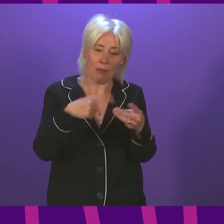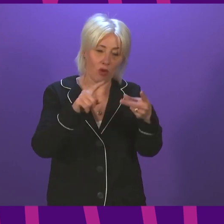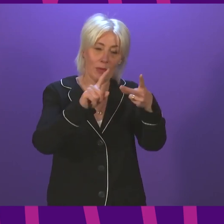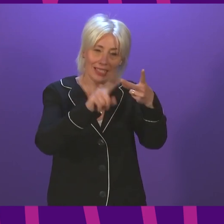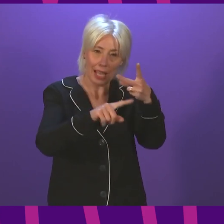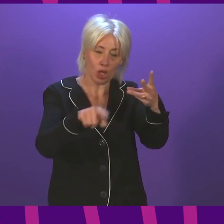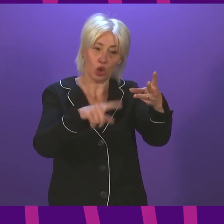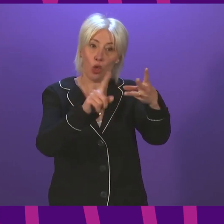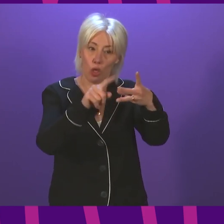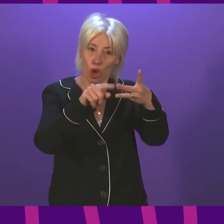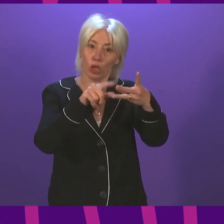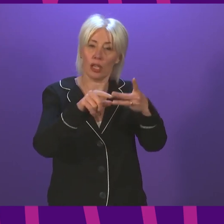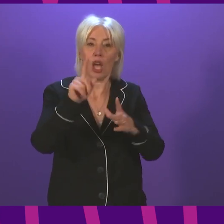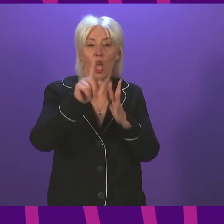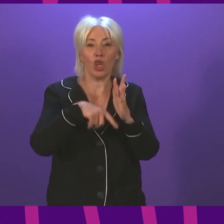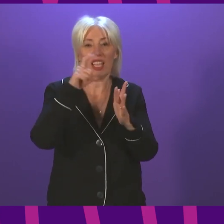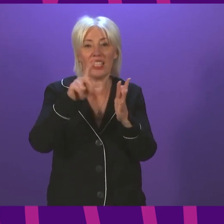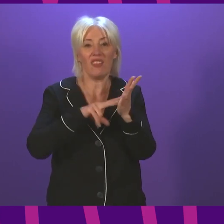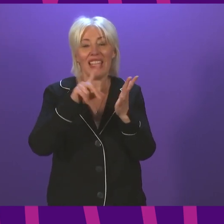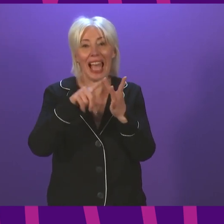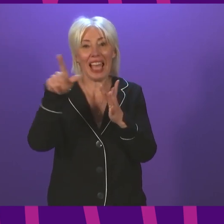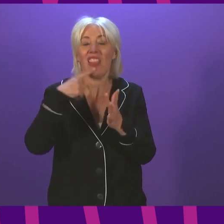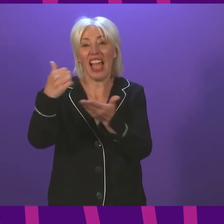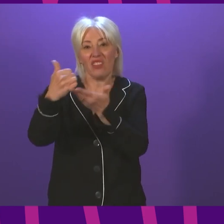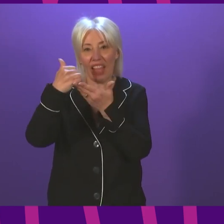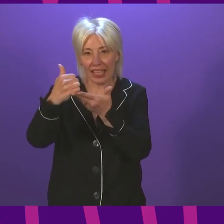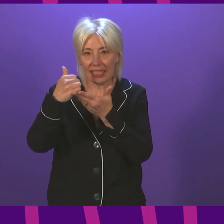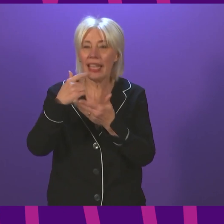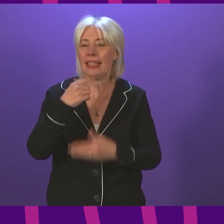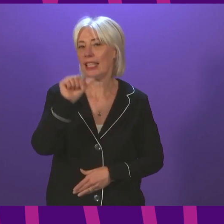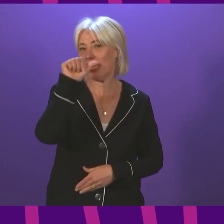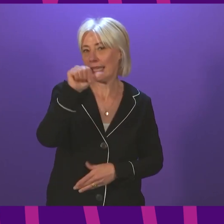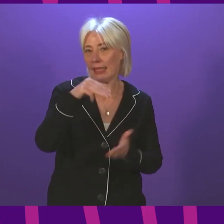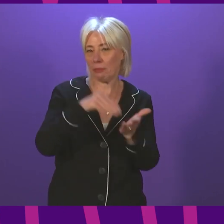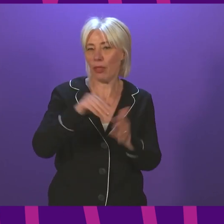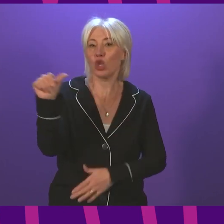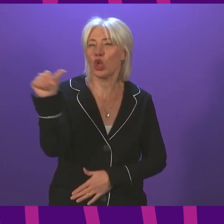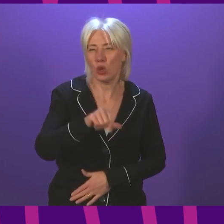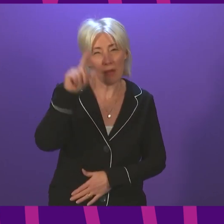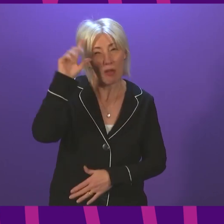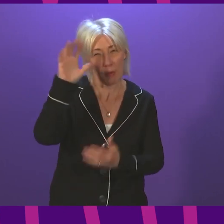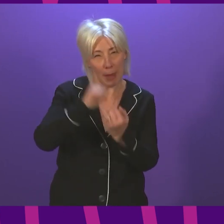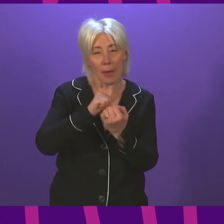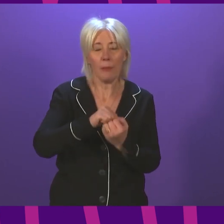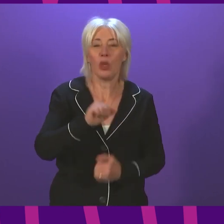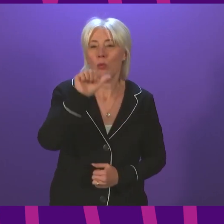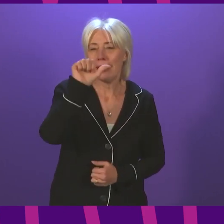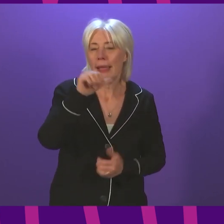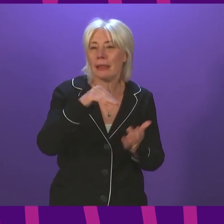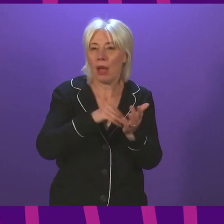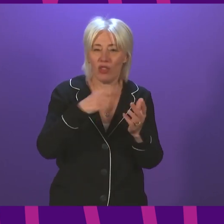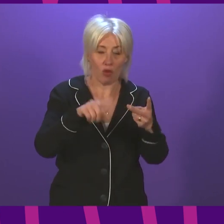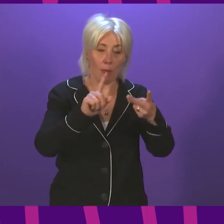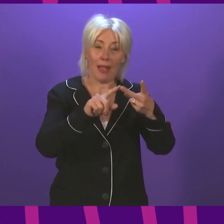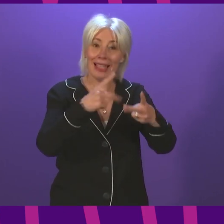booster vaccine. The JCVI set that out in their advice of six months. If memory is serving me correctly, it is six months and